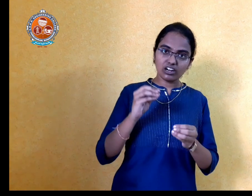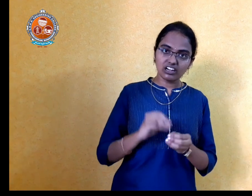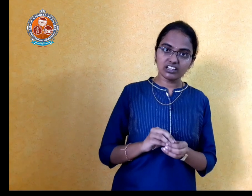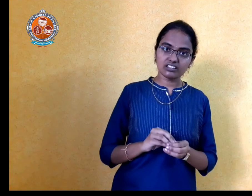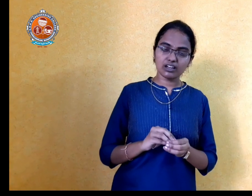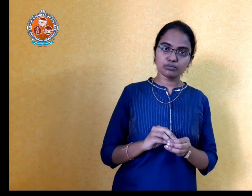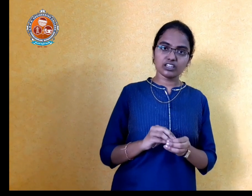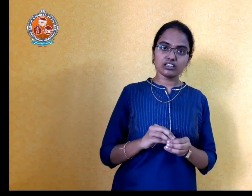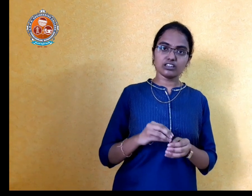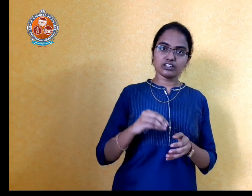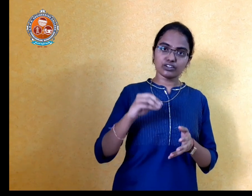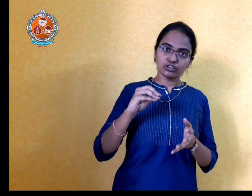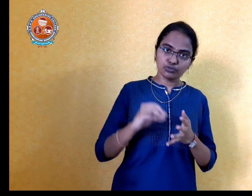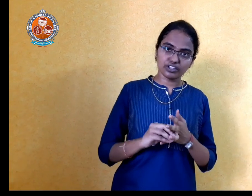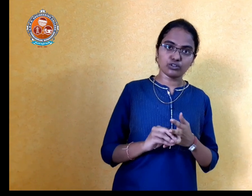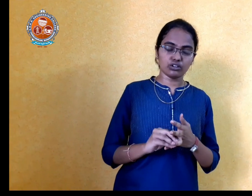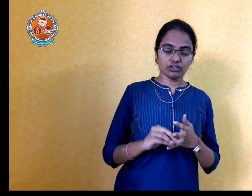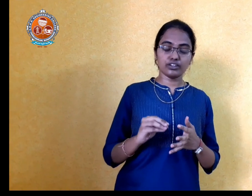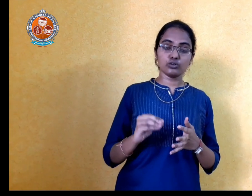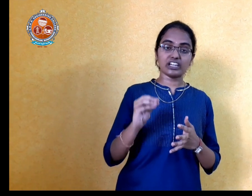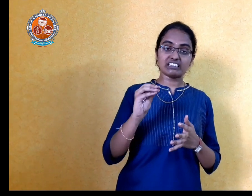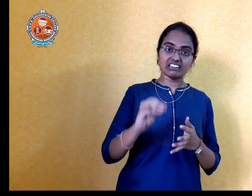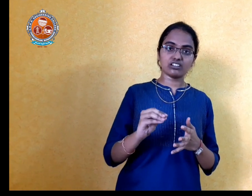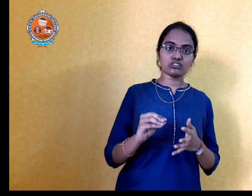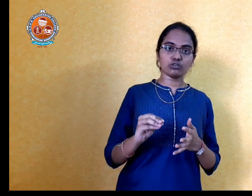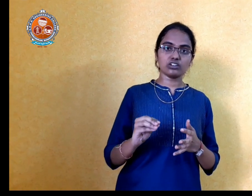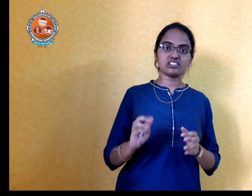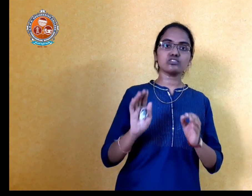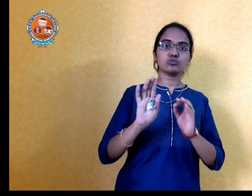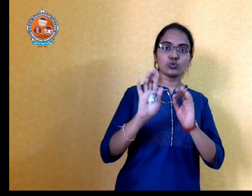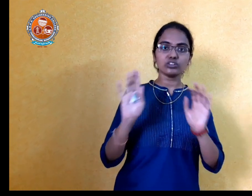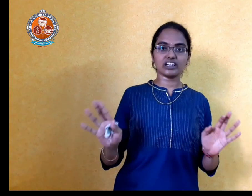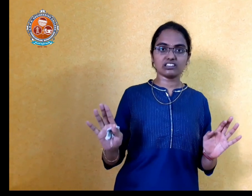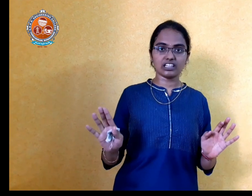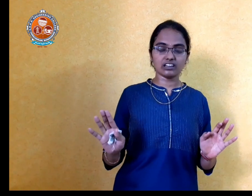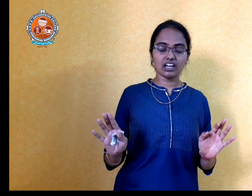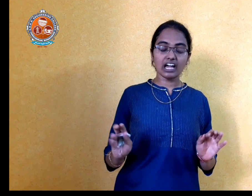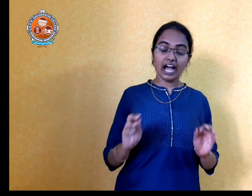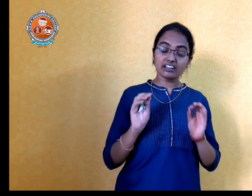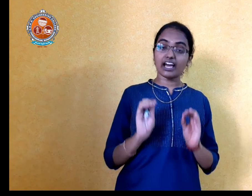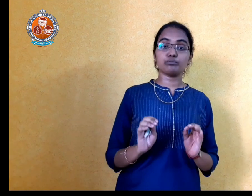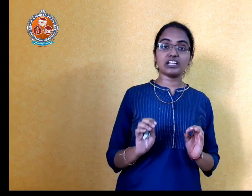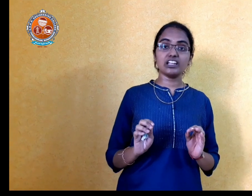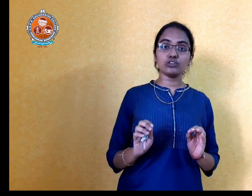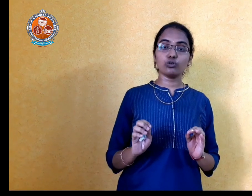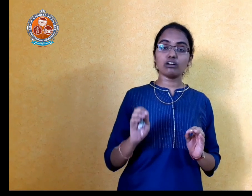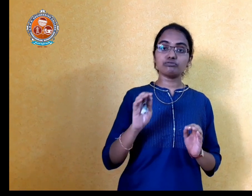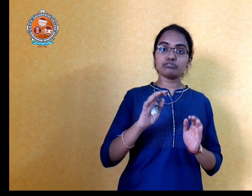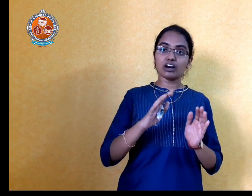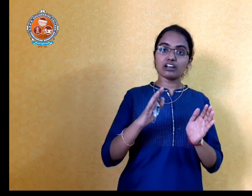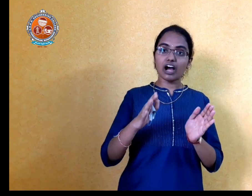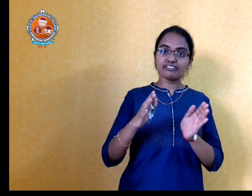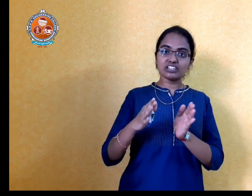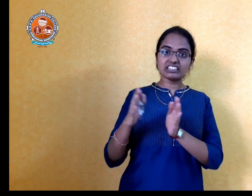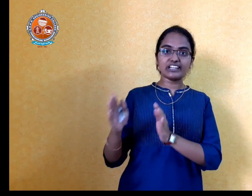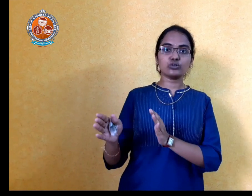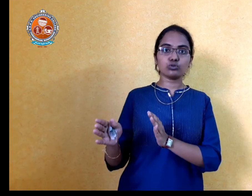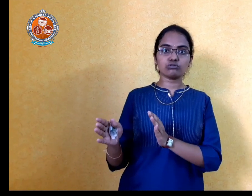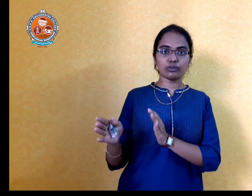learning something, even when you get interest or not, just do that thing. And I telling you, after 10-12